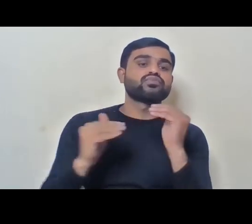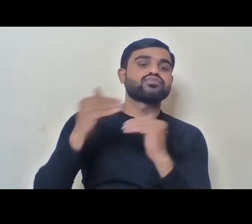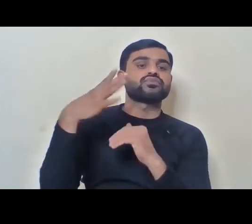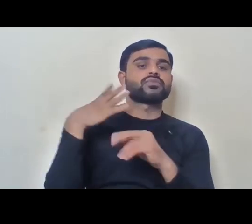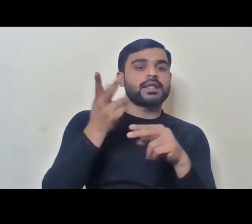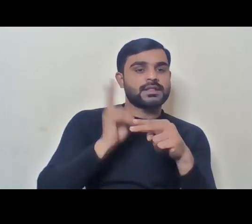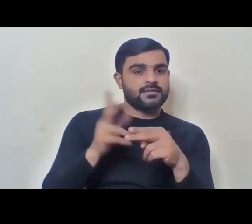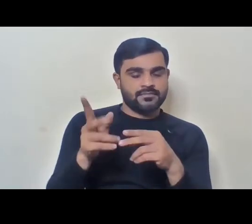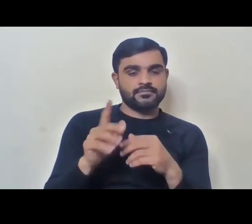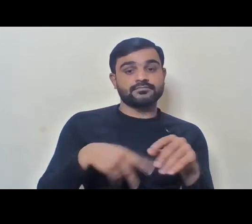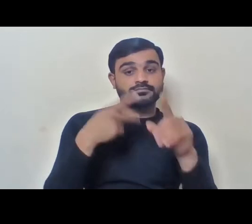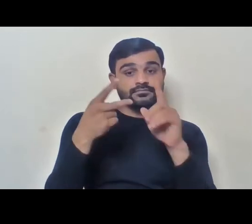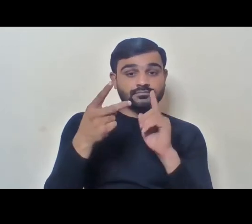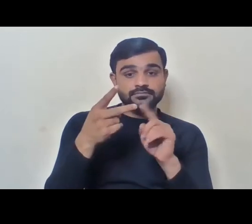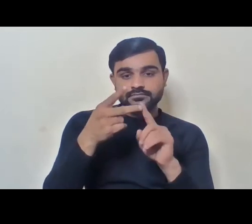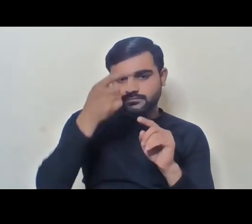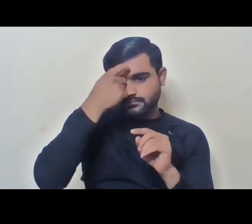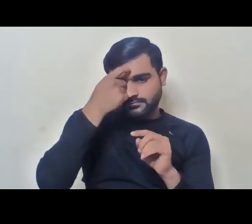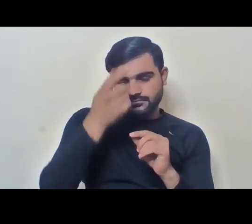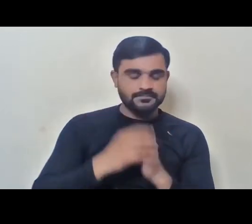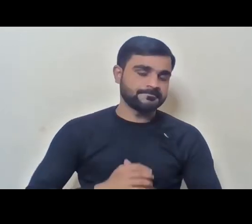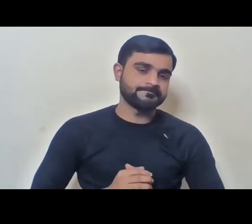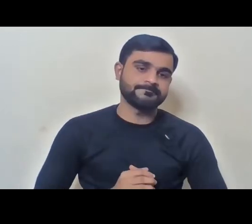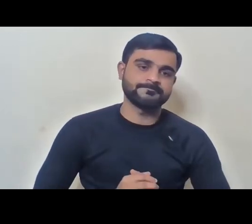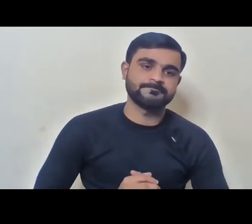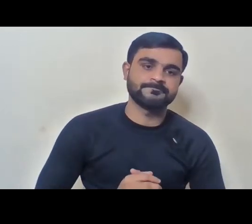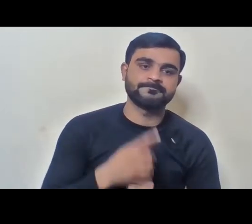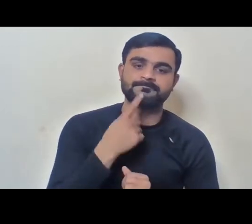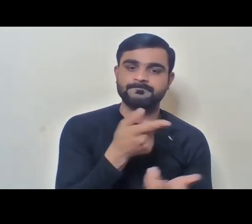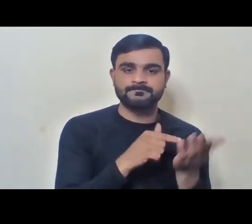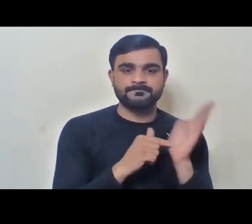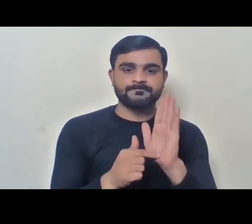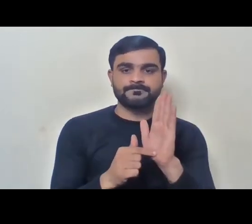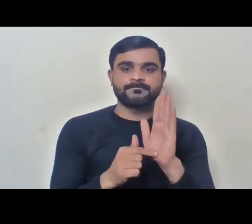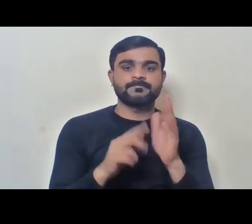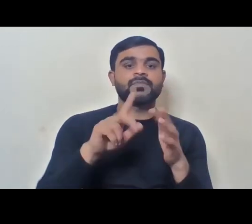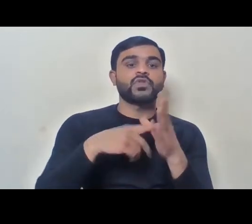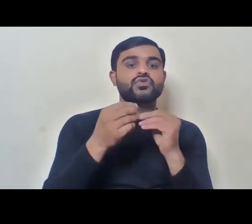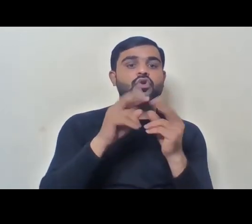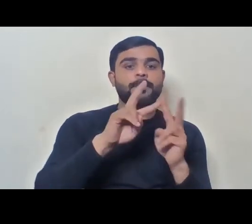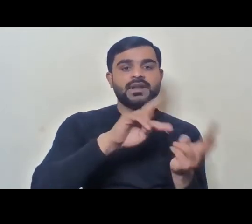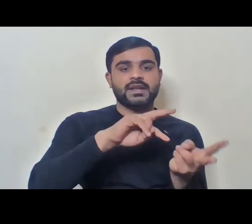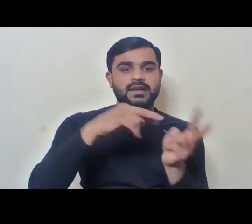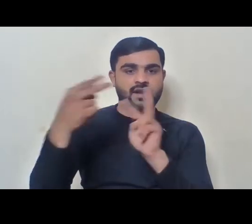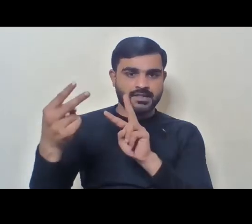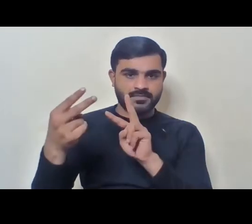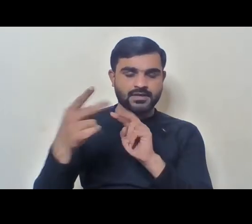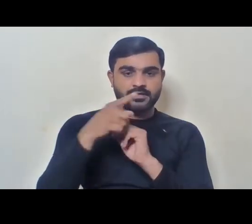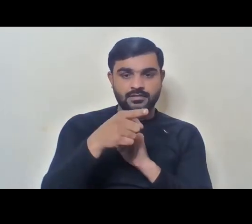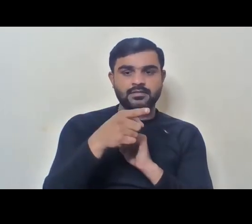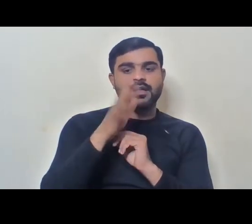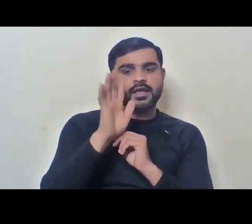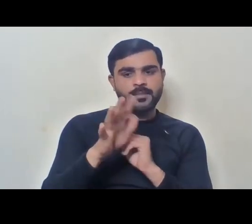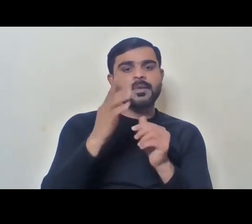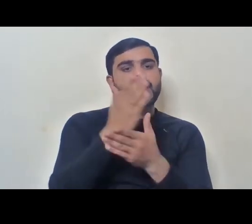Then the next issue become, I would like to address is transfers. Now, this is also there in